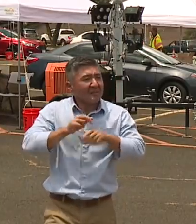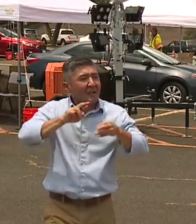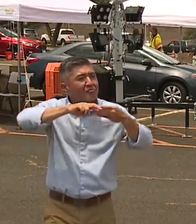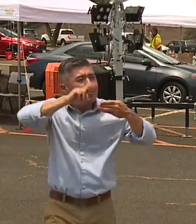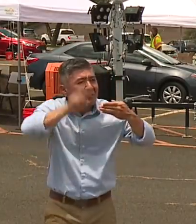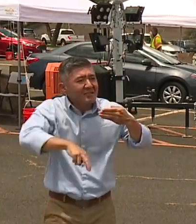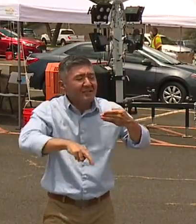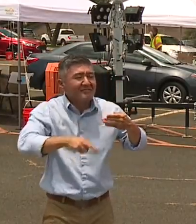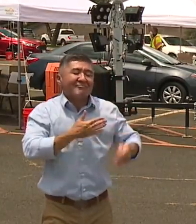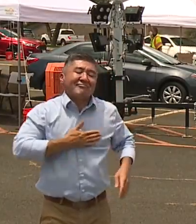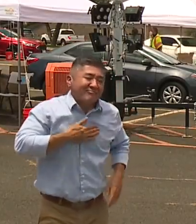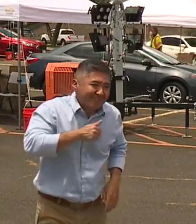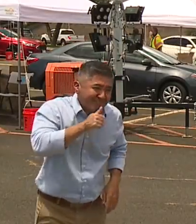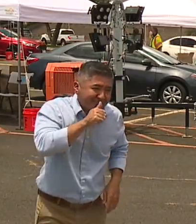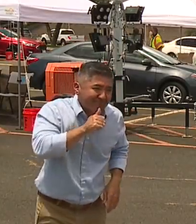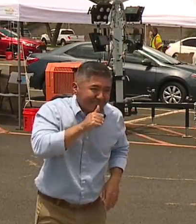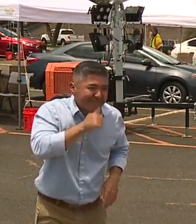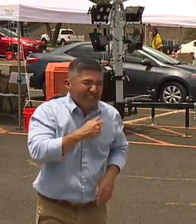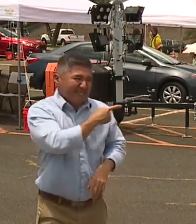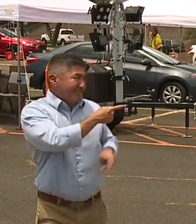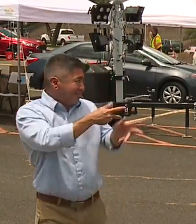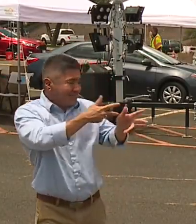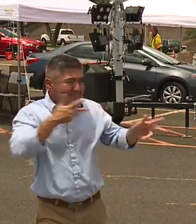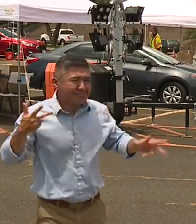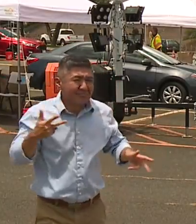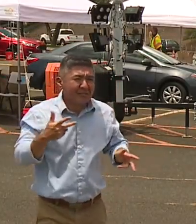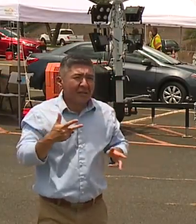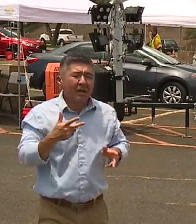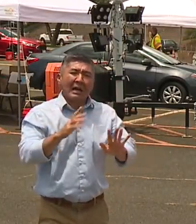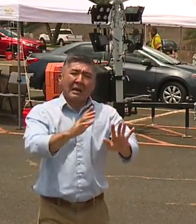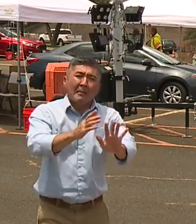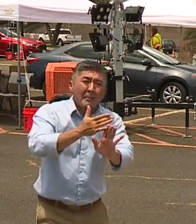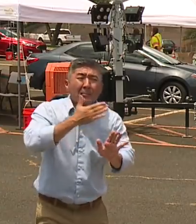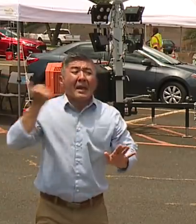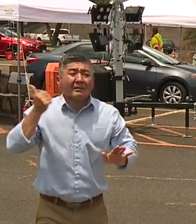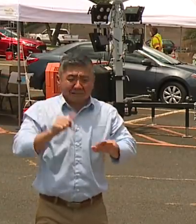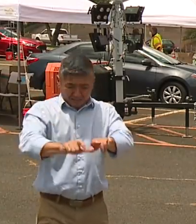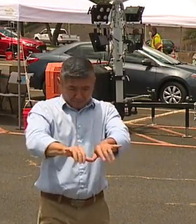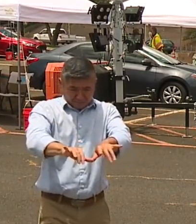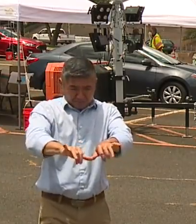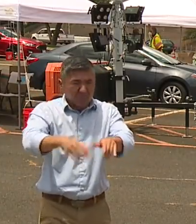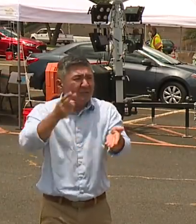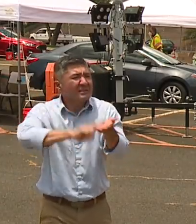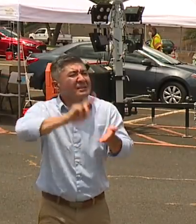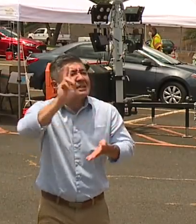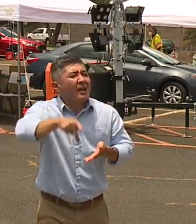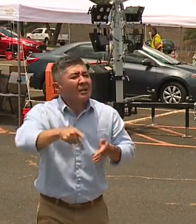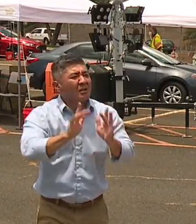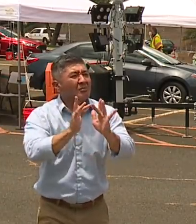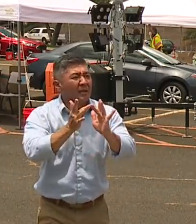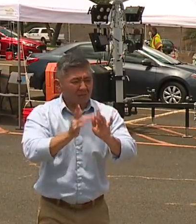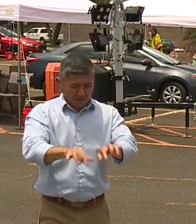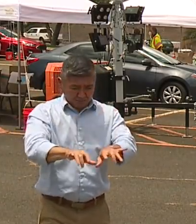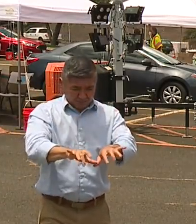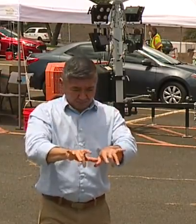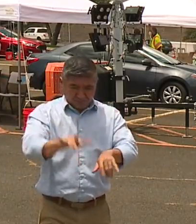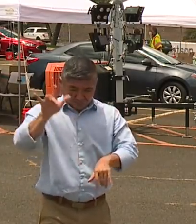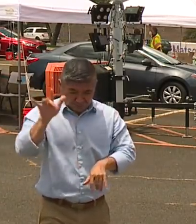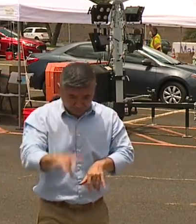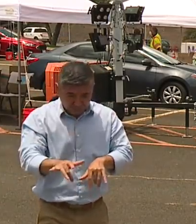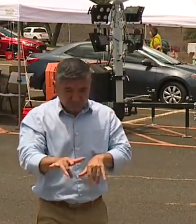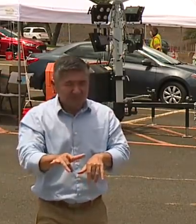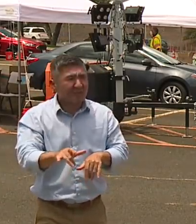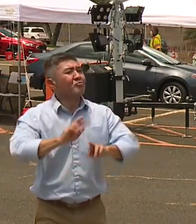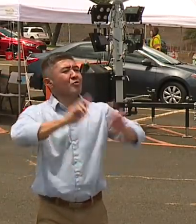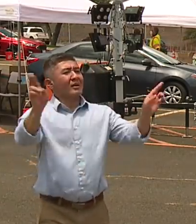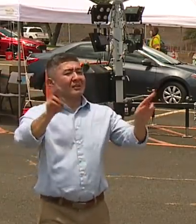us. Please register online, because that makes it easier for everyone. And again, we're well on our way to